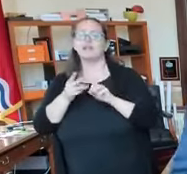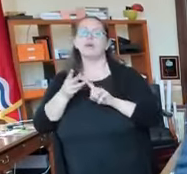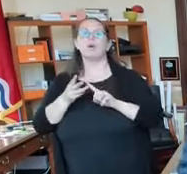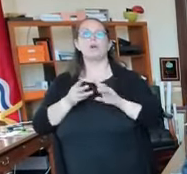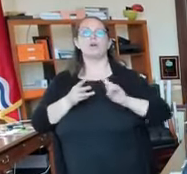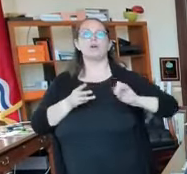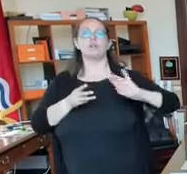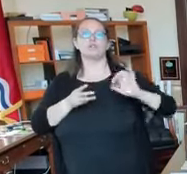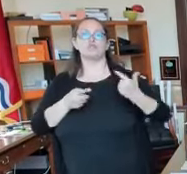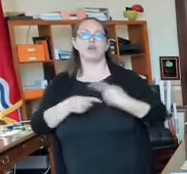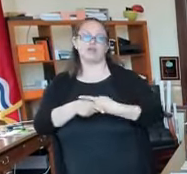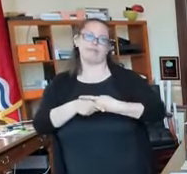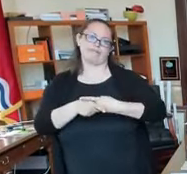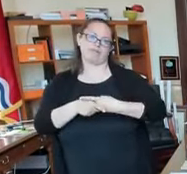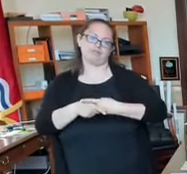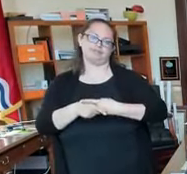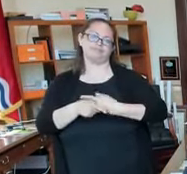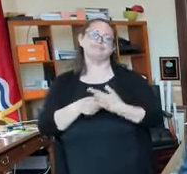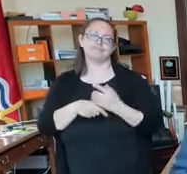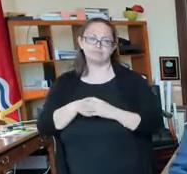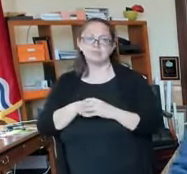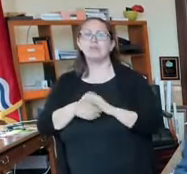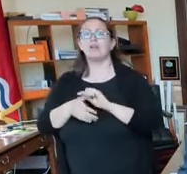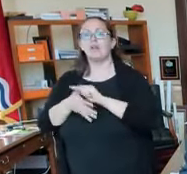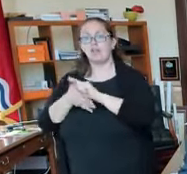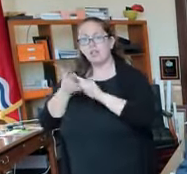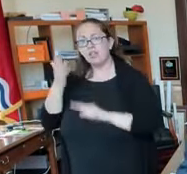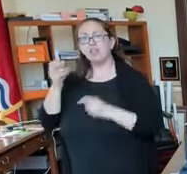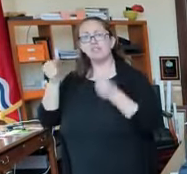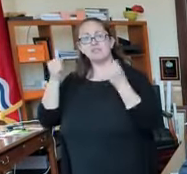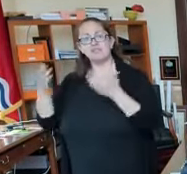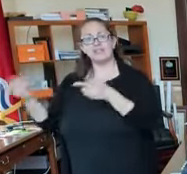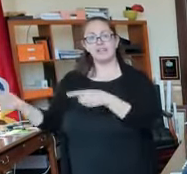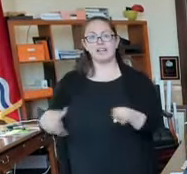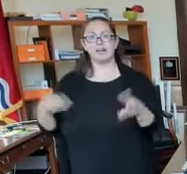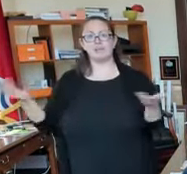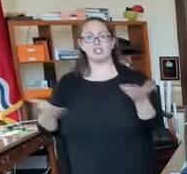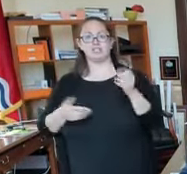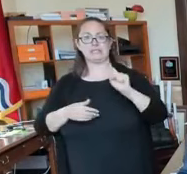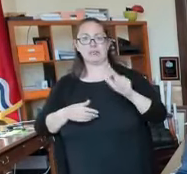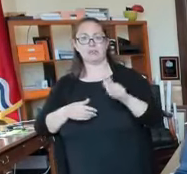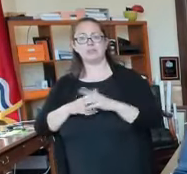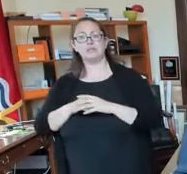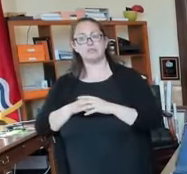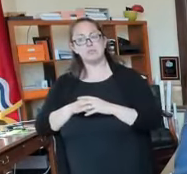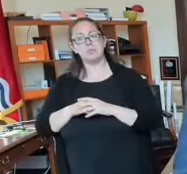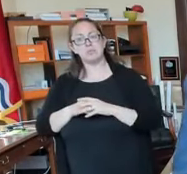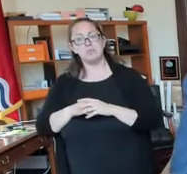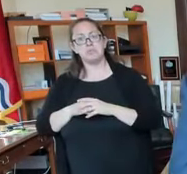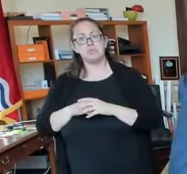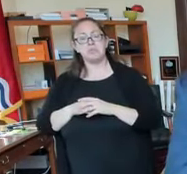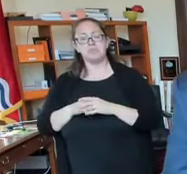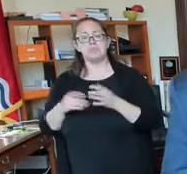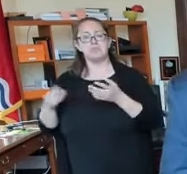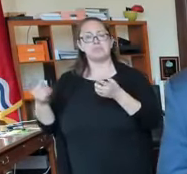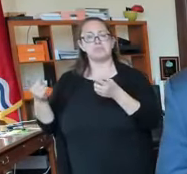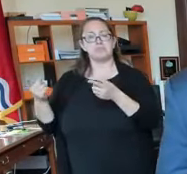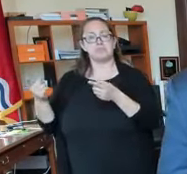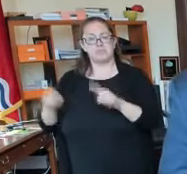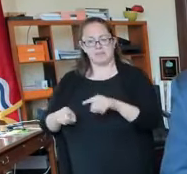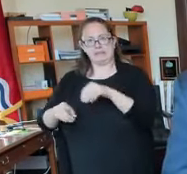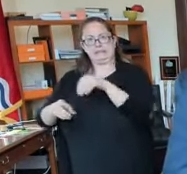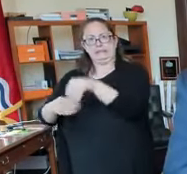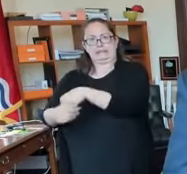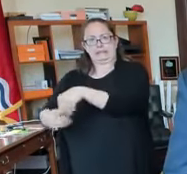Many of the crime scenes that occur in the city of Saint Louis, they all occur or they occur inside.